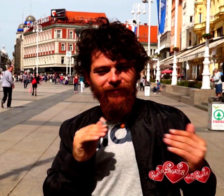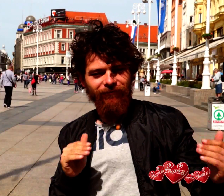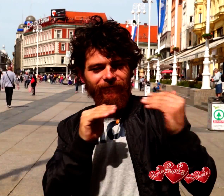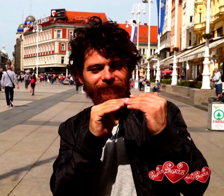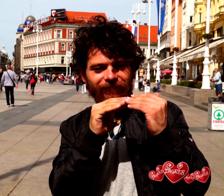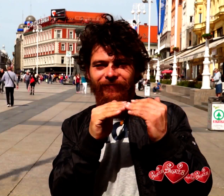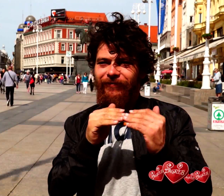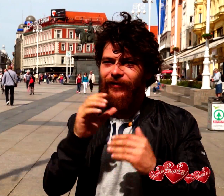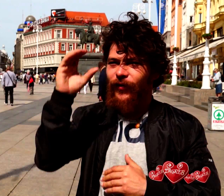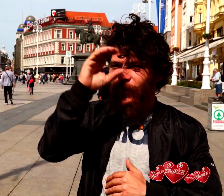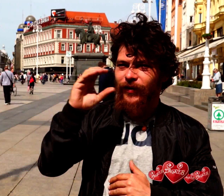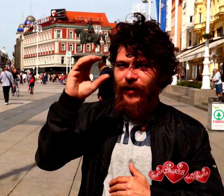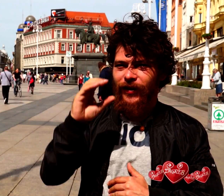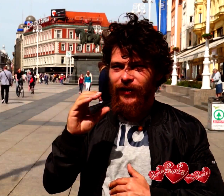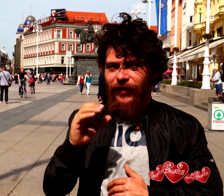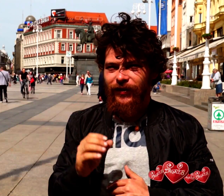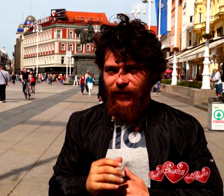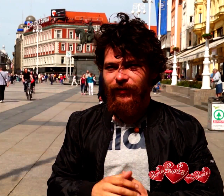on my bike with my dog. It was the cheapest way.